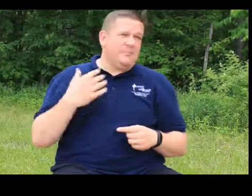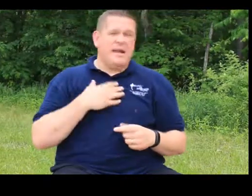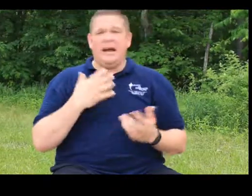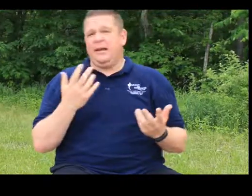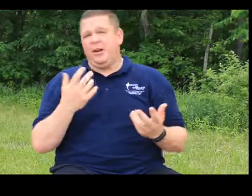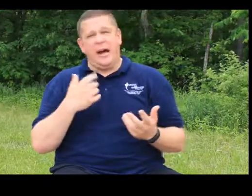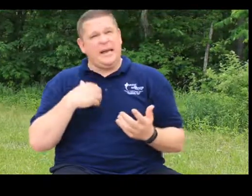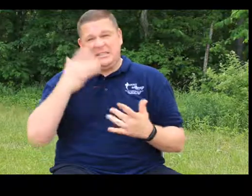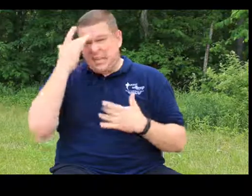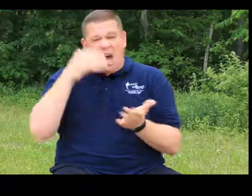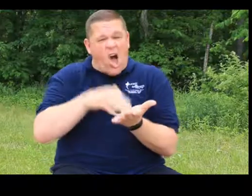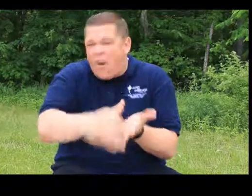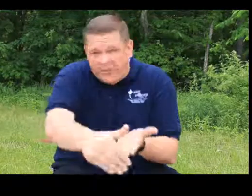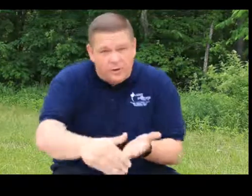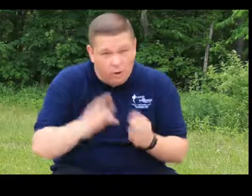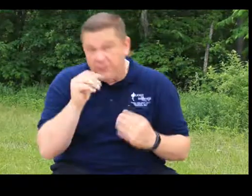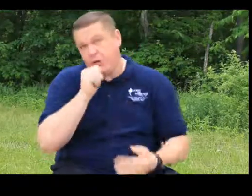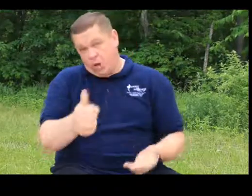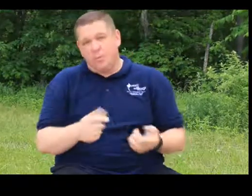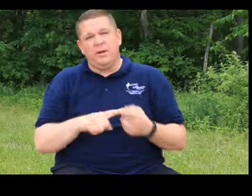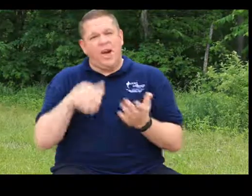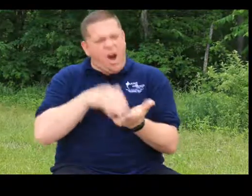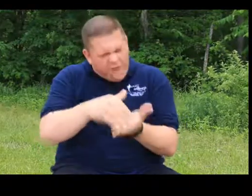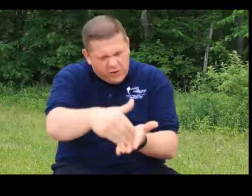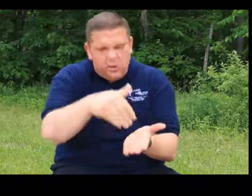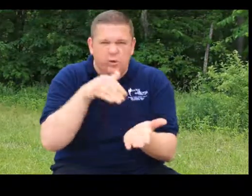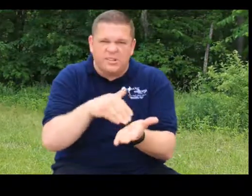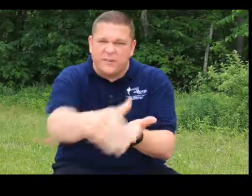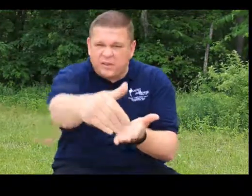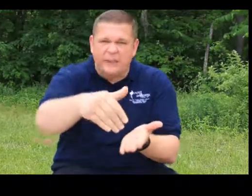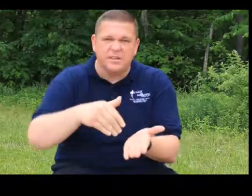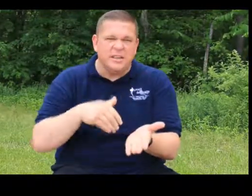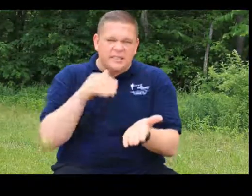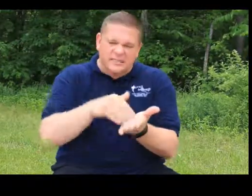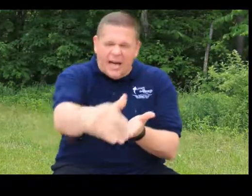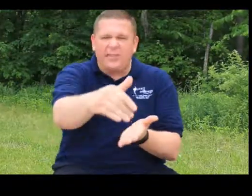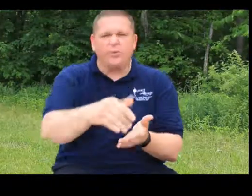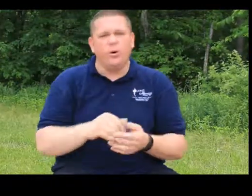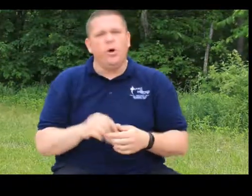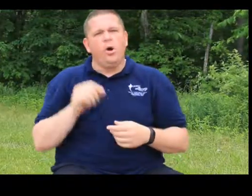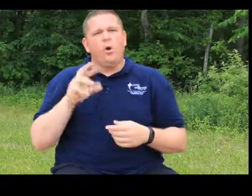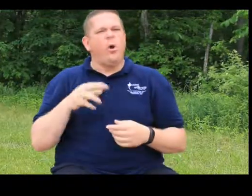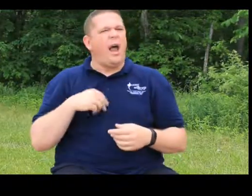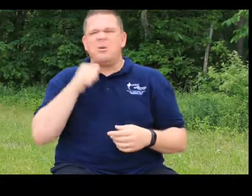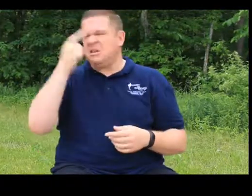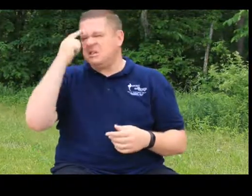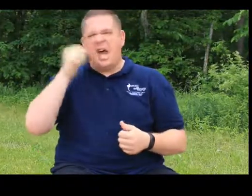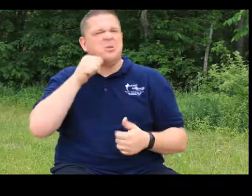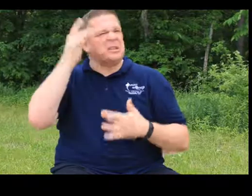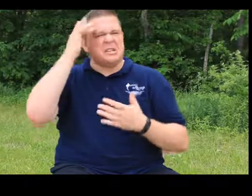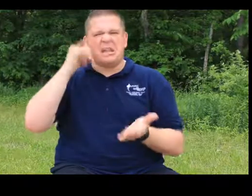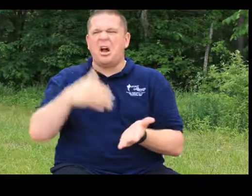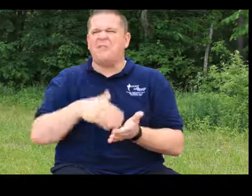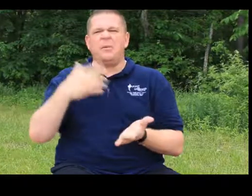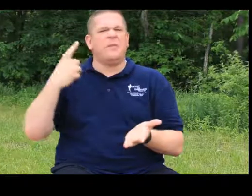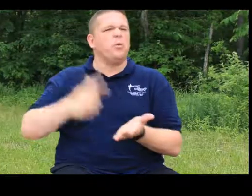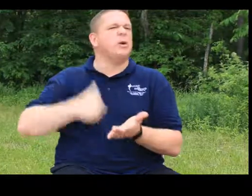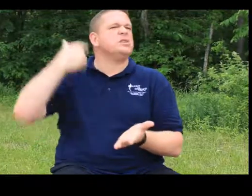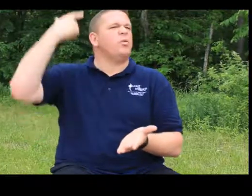man, you know, I get sick often. Hopefully you don't. But often, can do it several times and slide it through, or I don't get sick that often. Maybe once in a